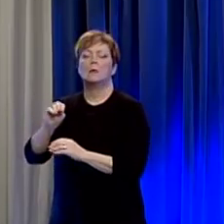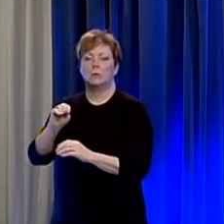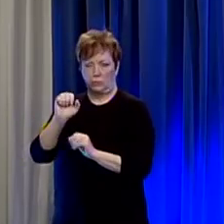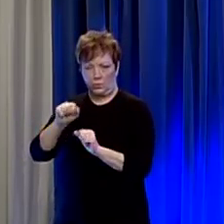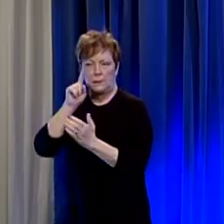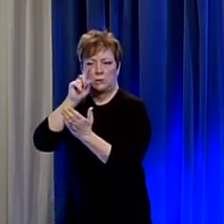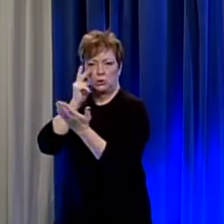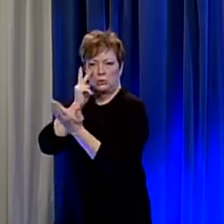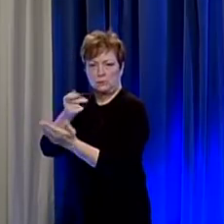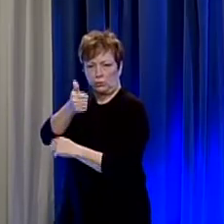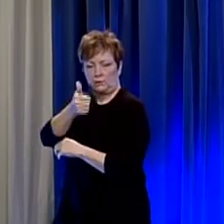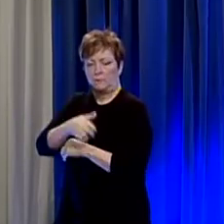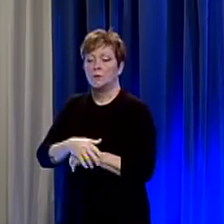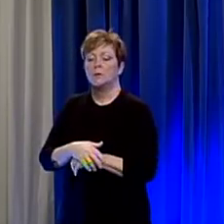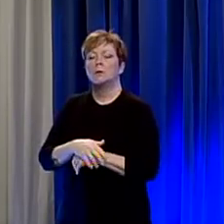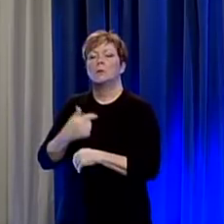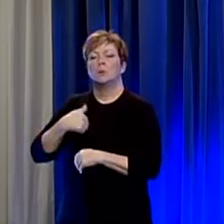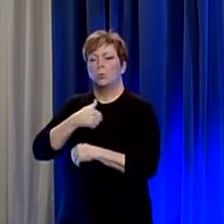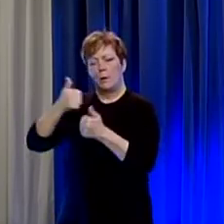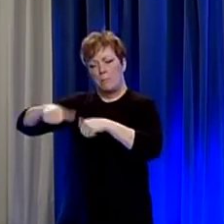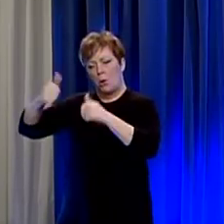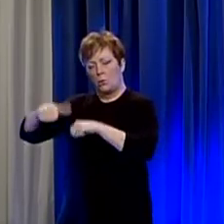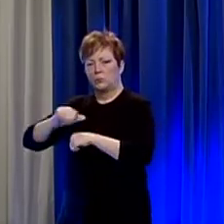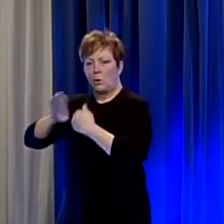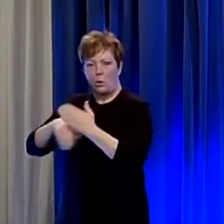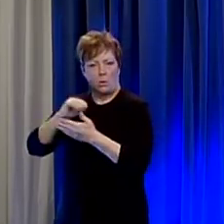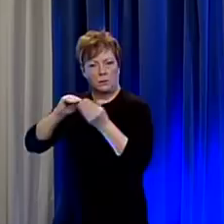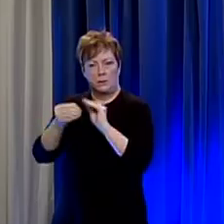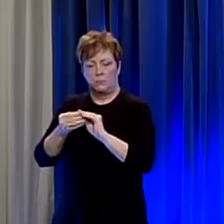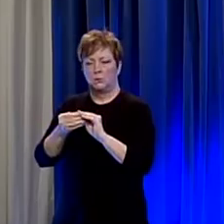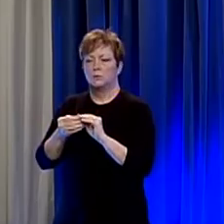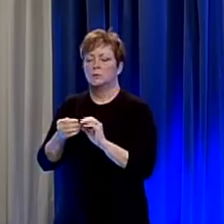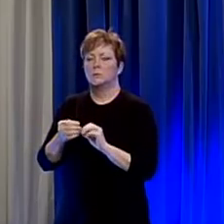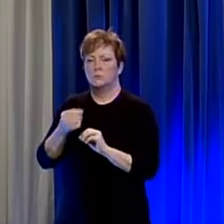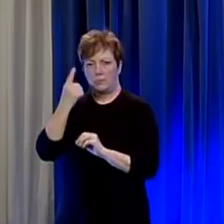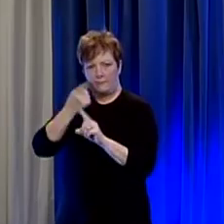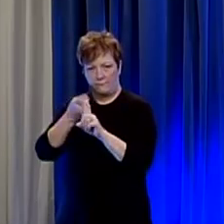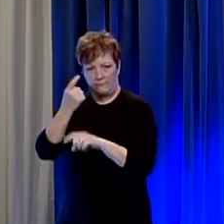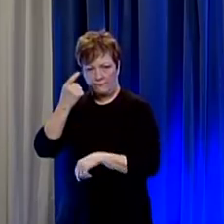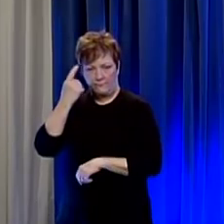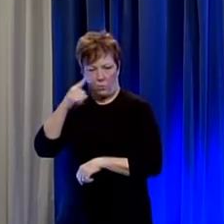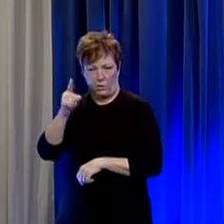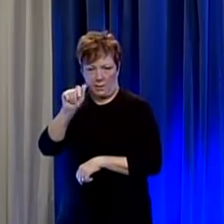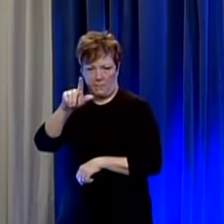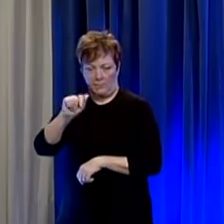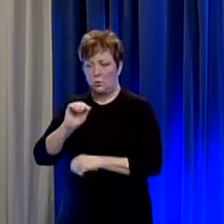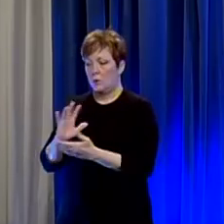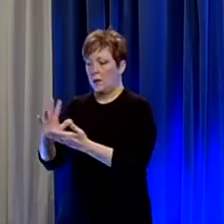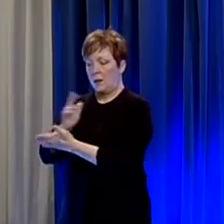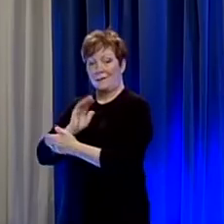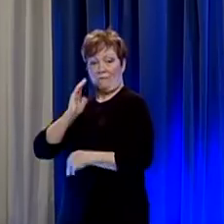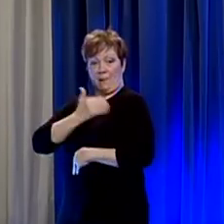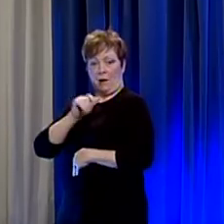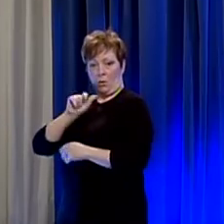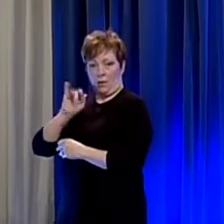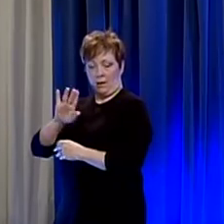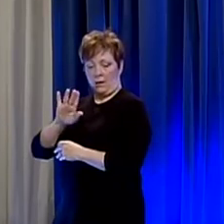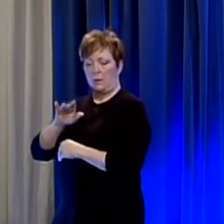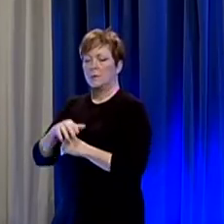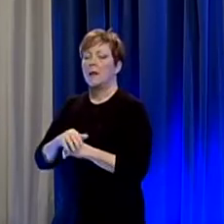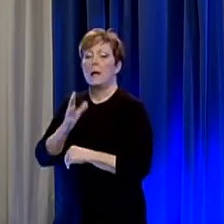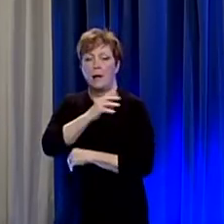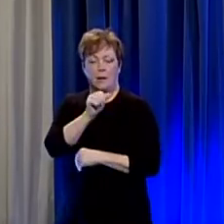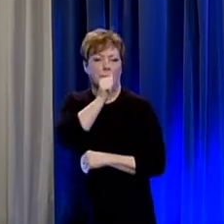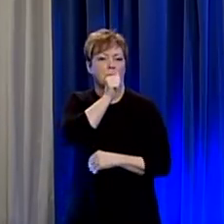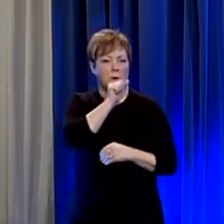the numbers that we test here in our state lab in Montgomery we are also collecting information from private labs who do testing